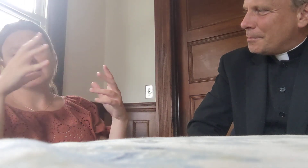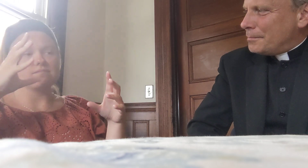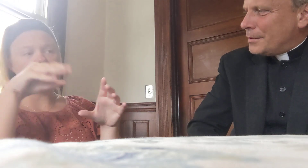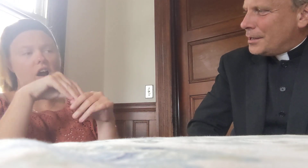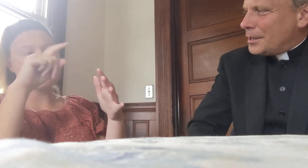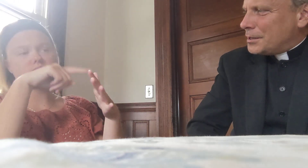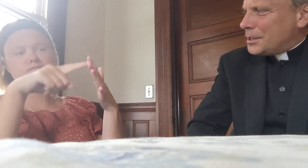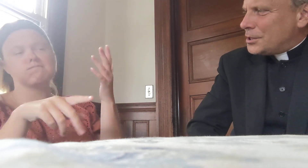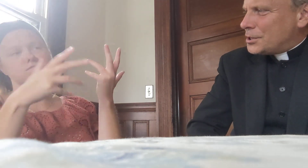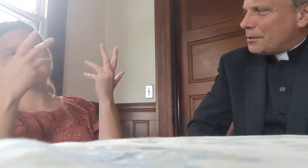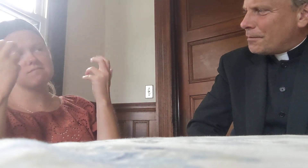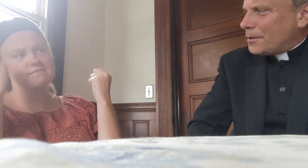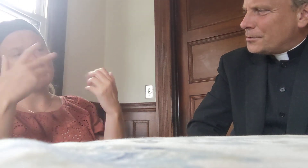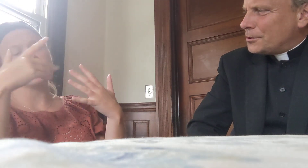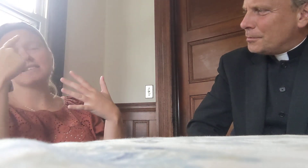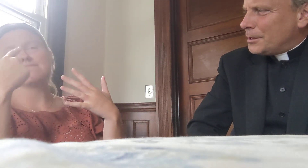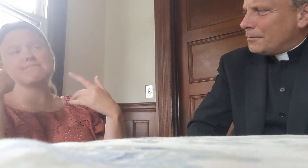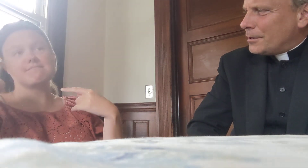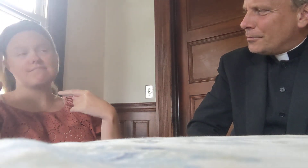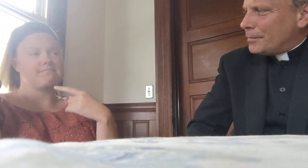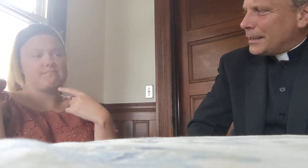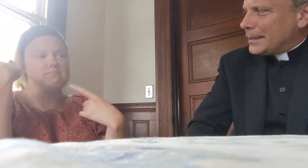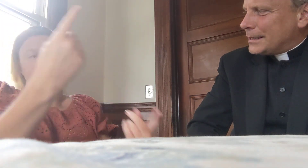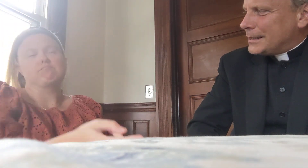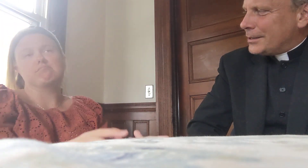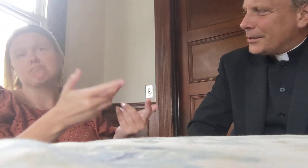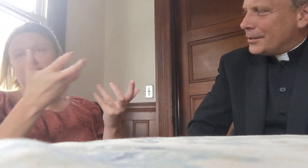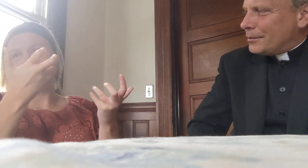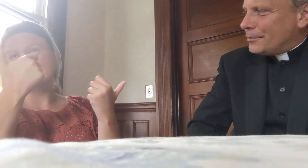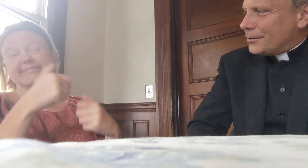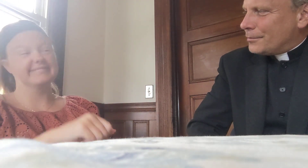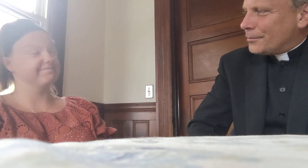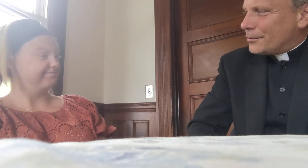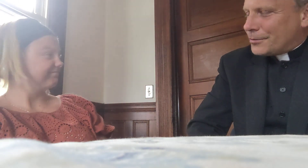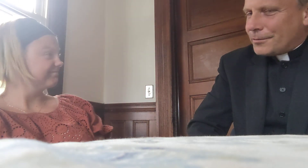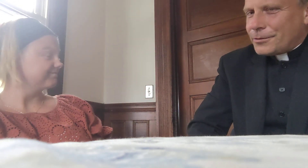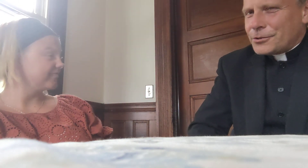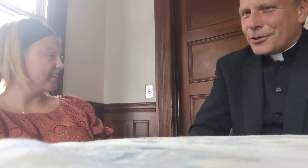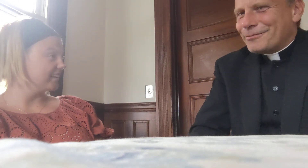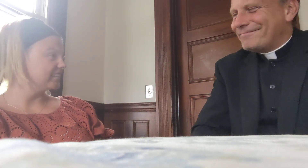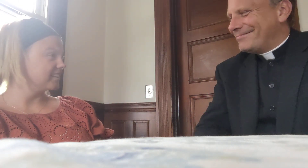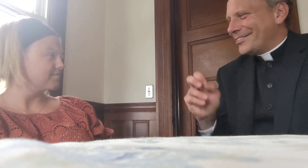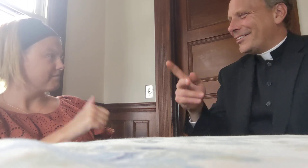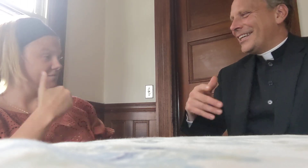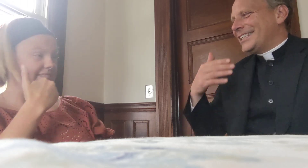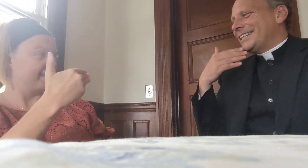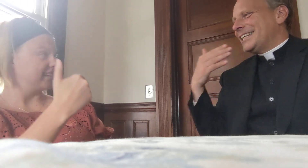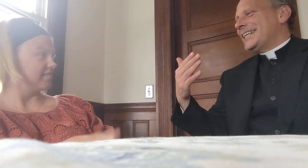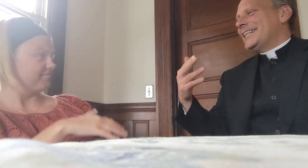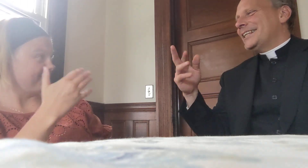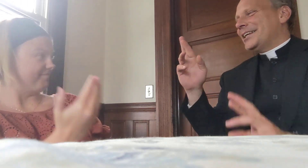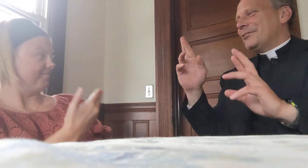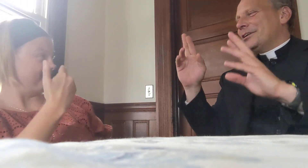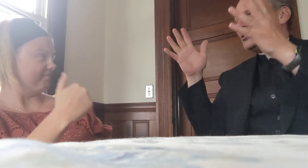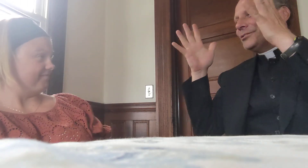teach deaf culture, and be involved with many things here, for the, for, for the future, okay, thank you, Rachel.